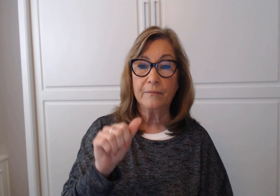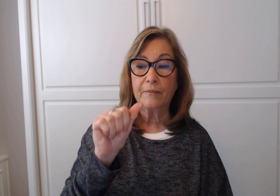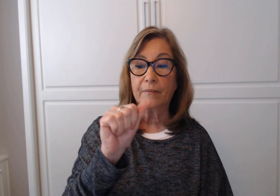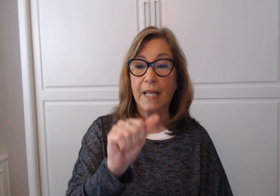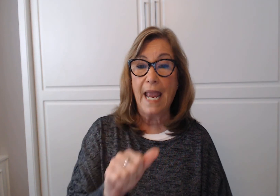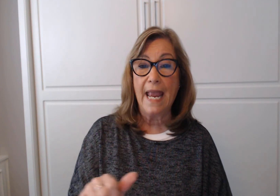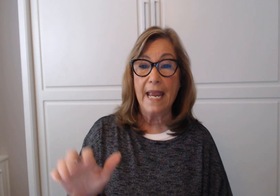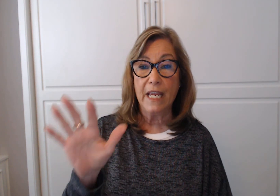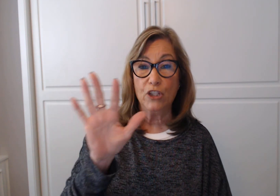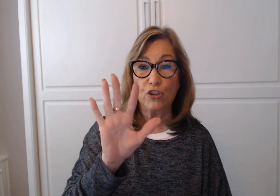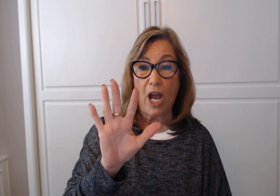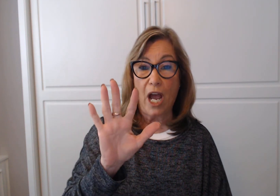Asian.